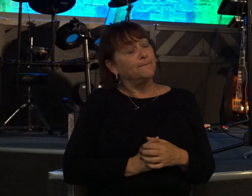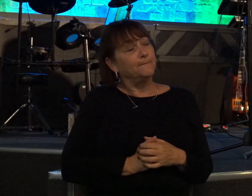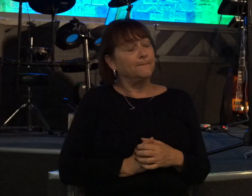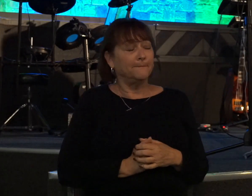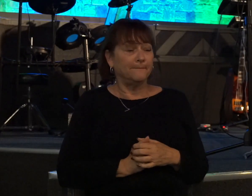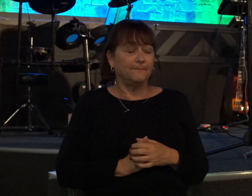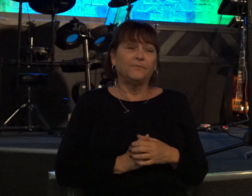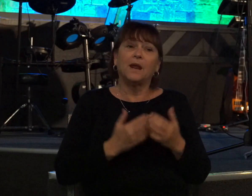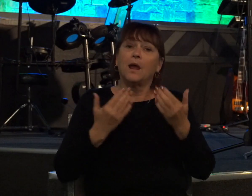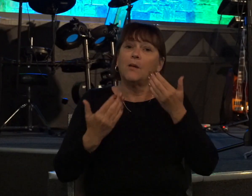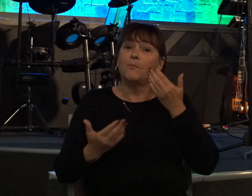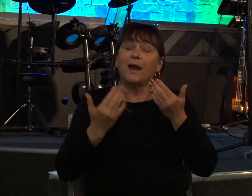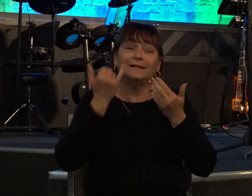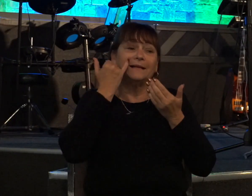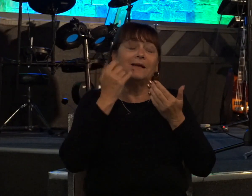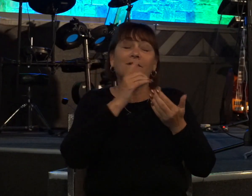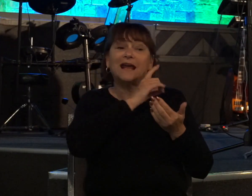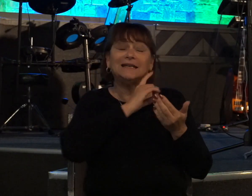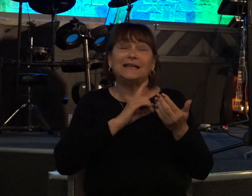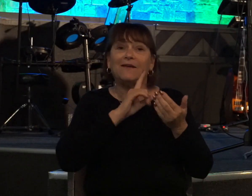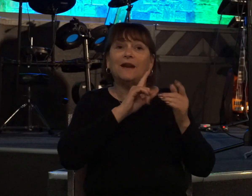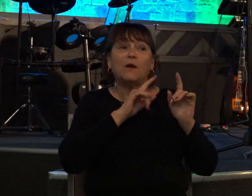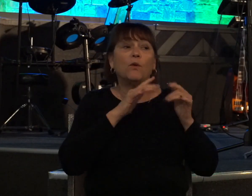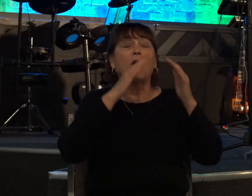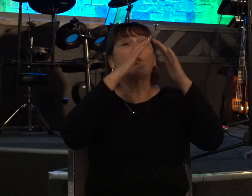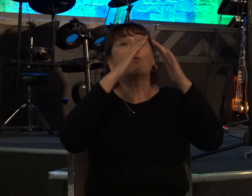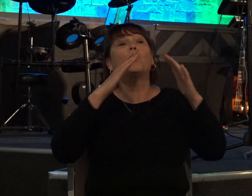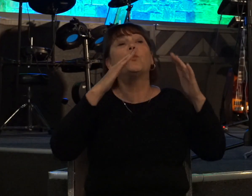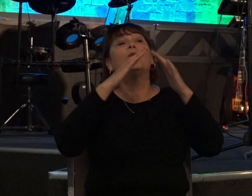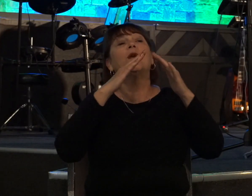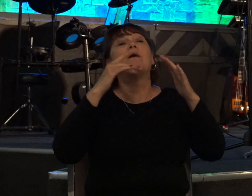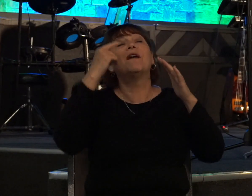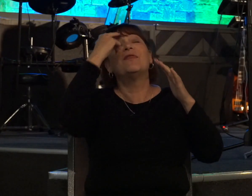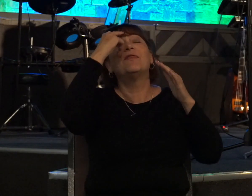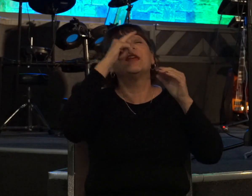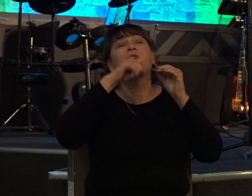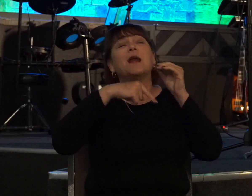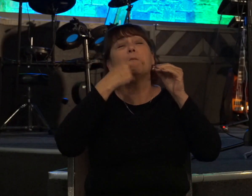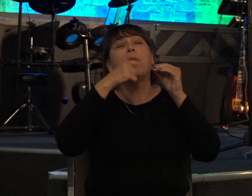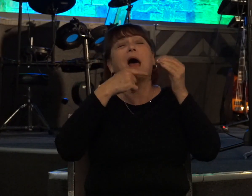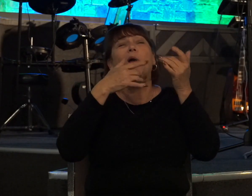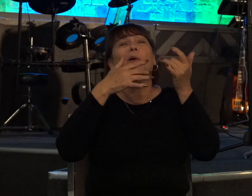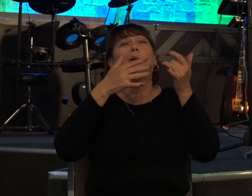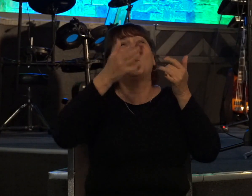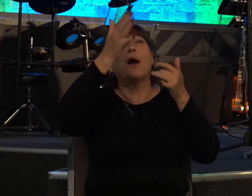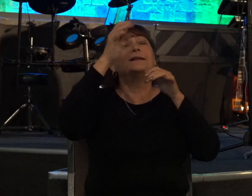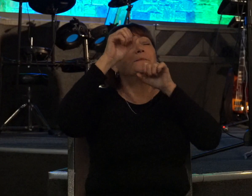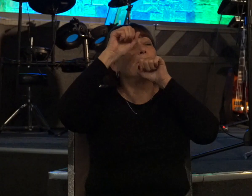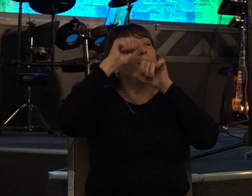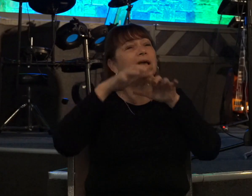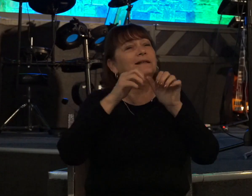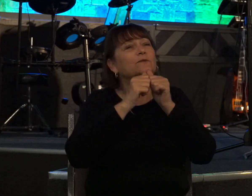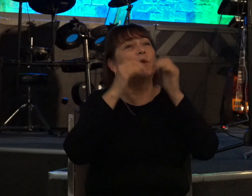perhaps if david had went up on that rooftop and been thinking of how god had blessed him with a rooftop to go up to